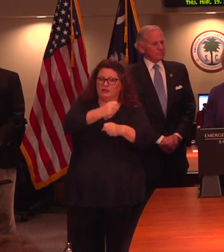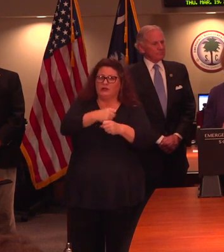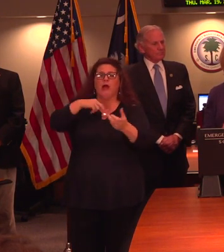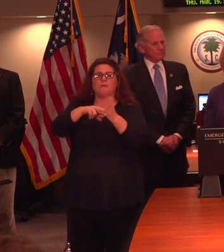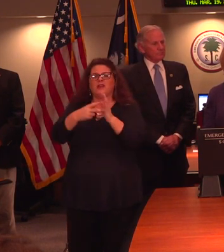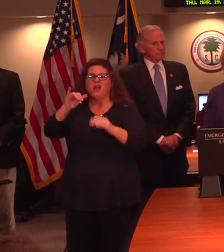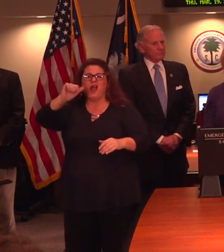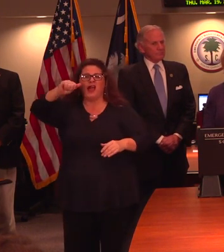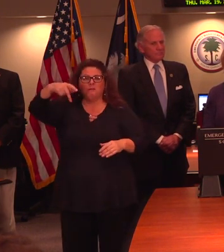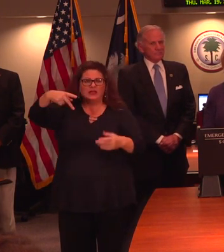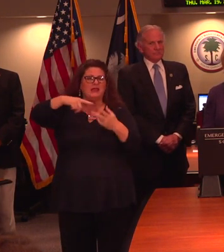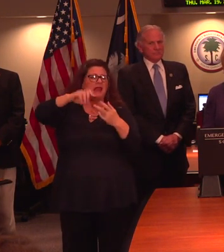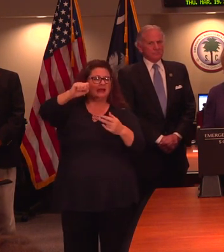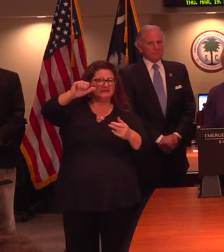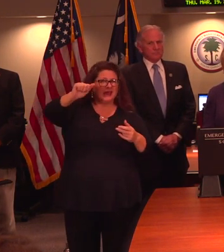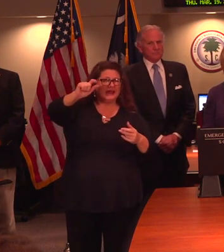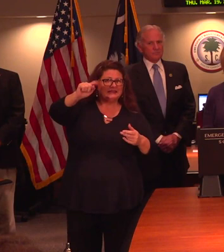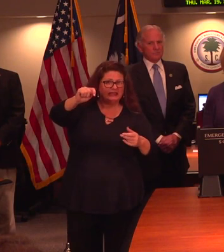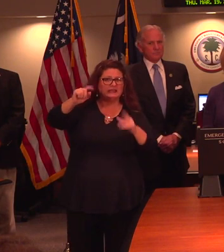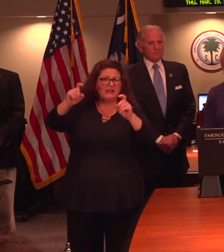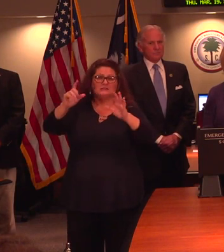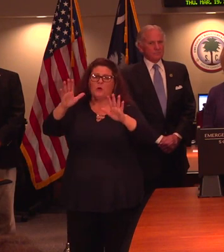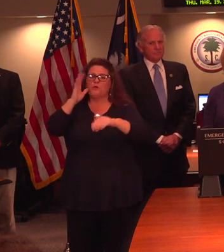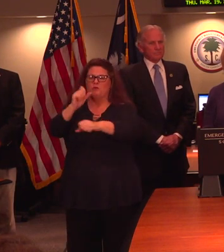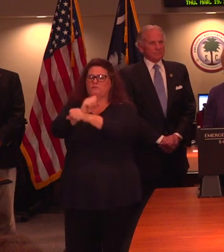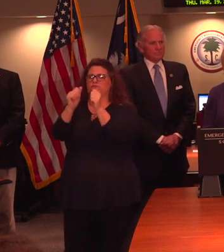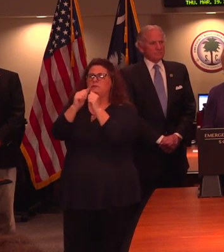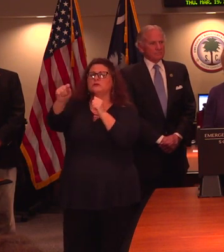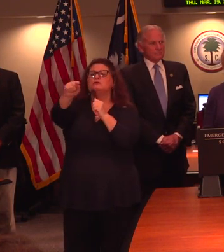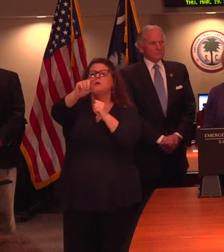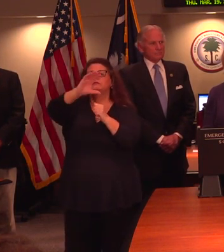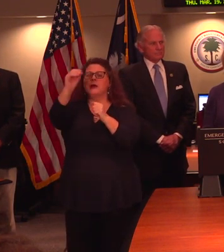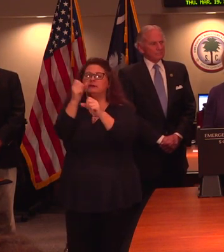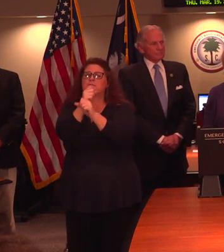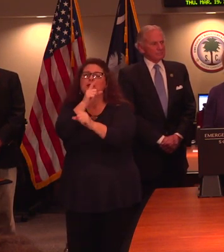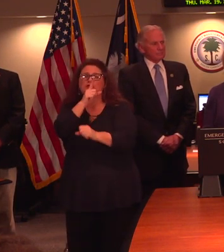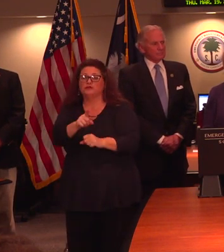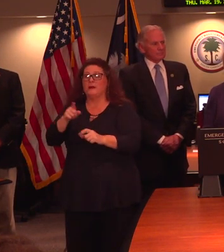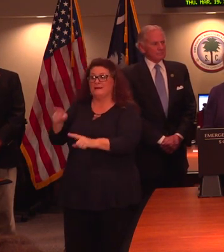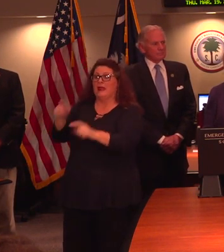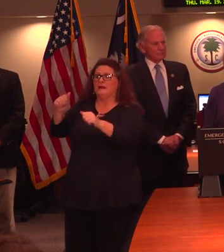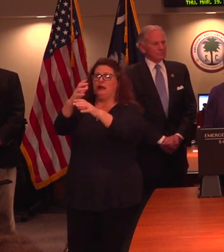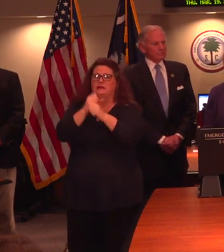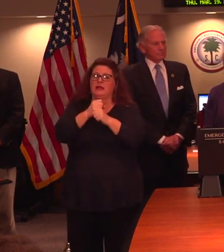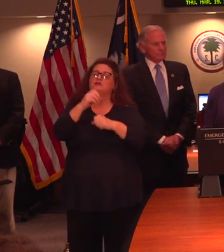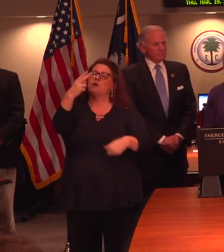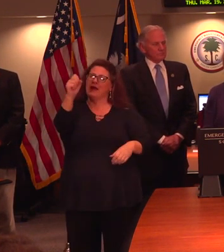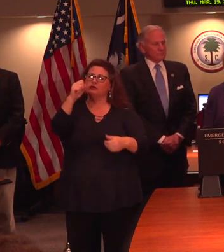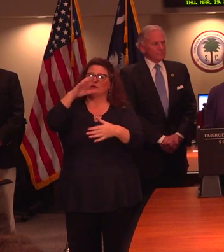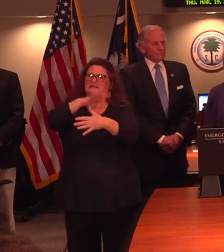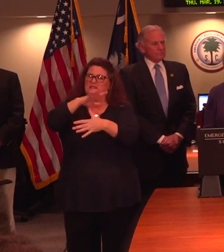AP, SAT. We're going to be working very closely with those companies to ensure that our high school seniors